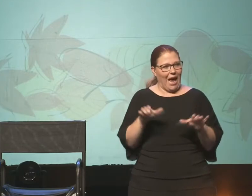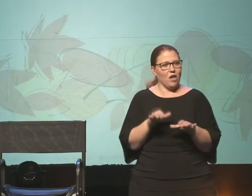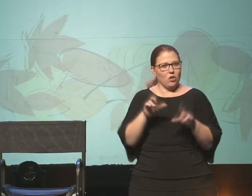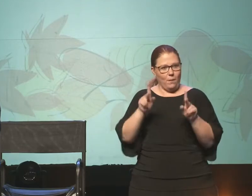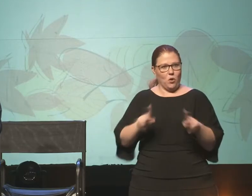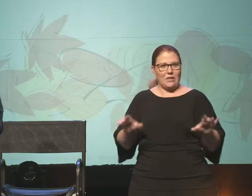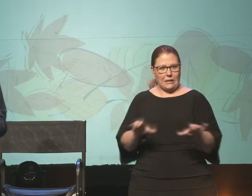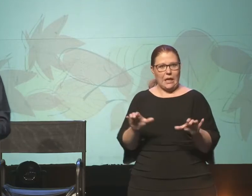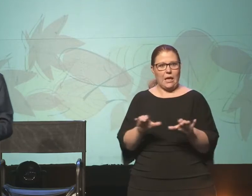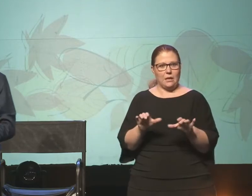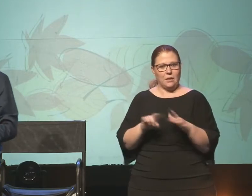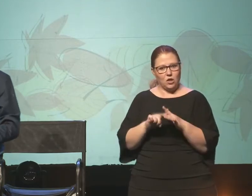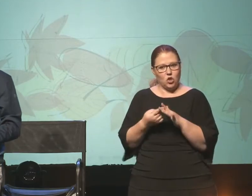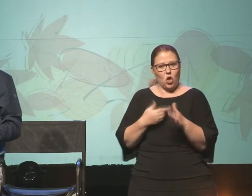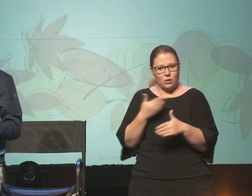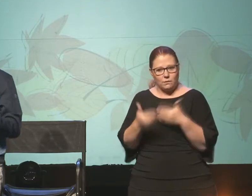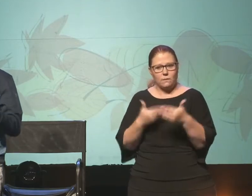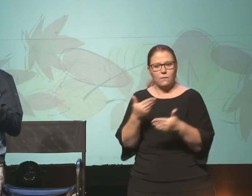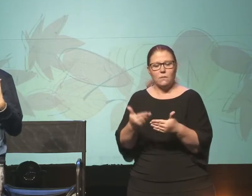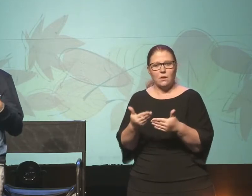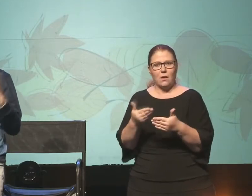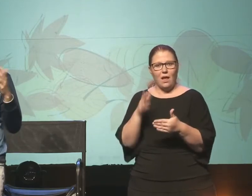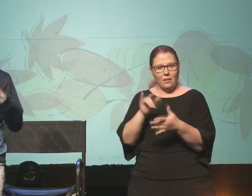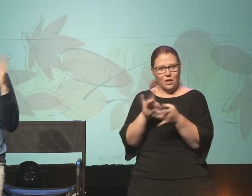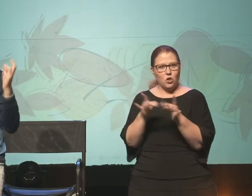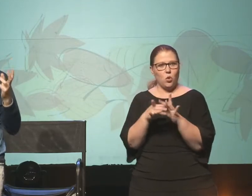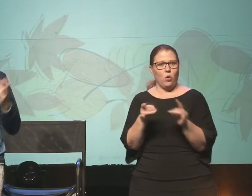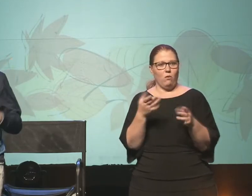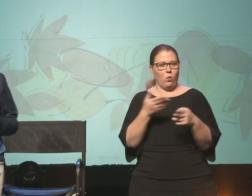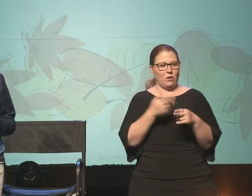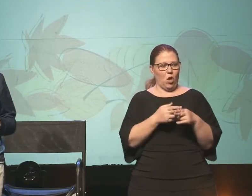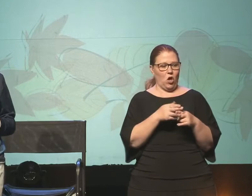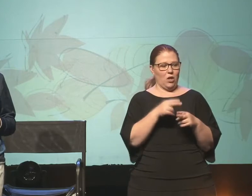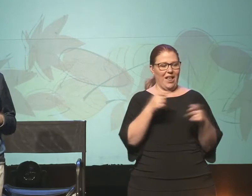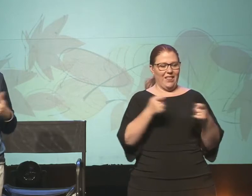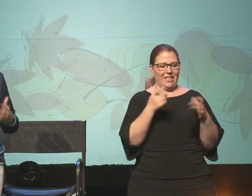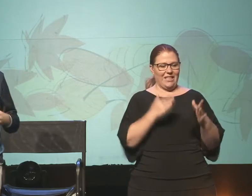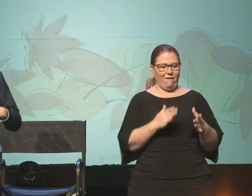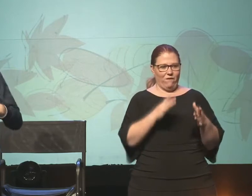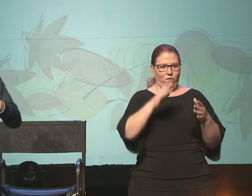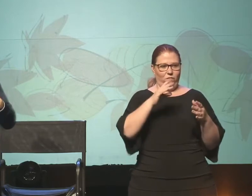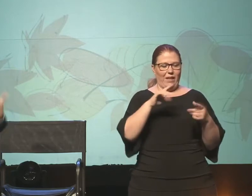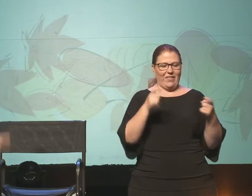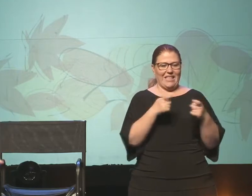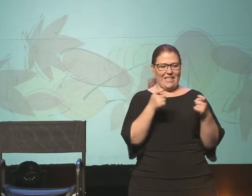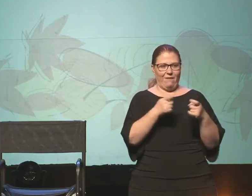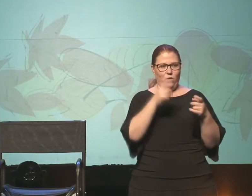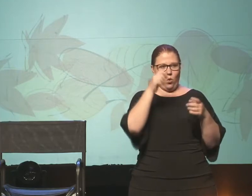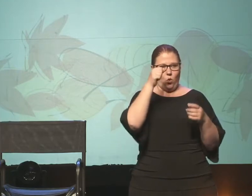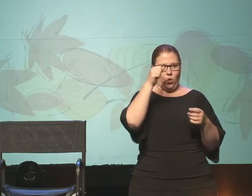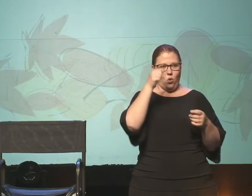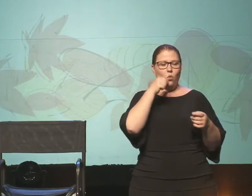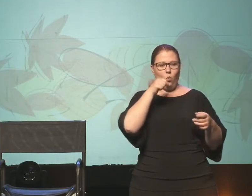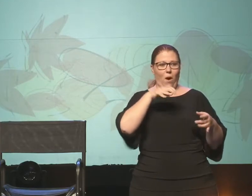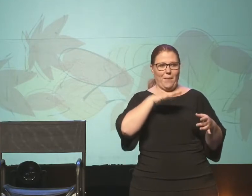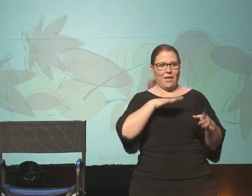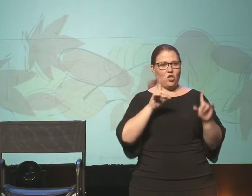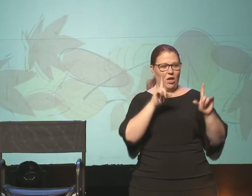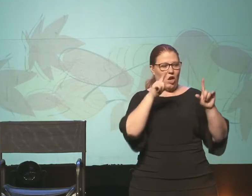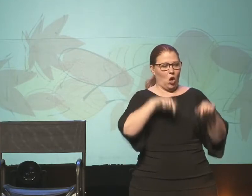that initiates things, right? So there's this story of what's called the sinful woman who comes and anoints Jesus' feet.